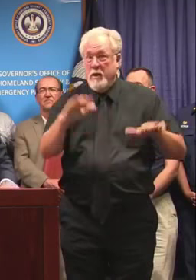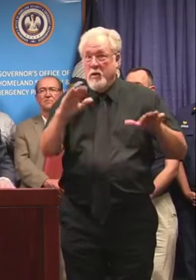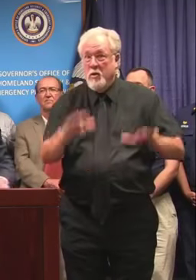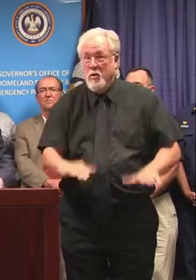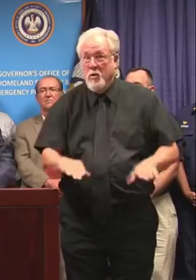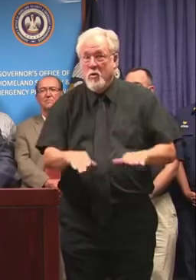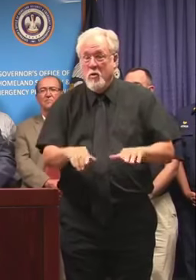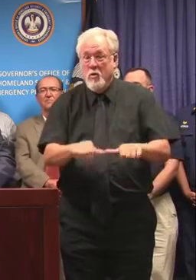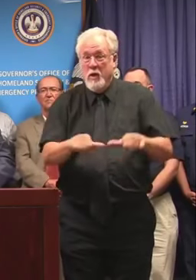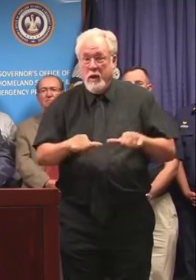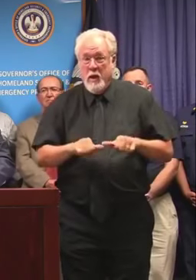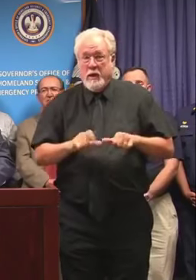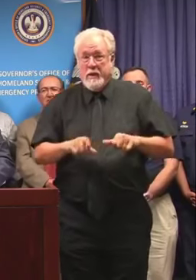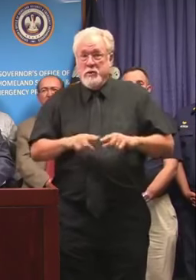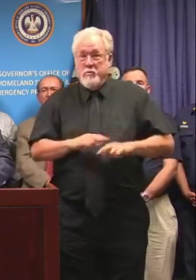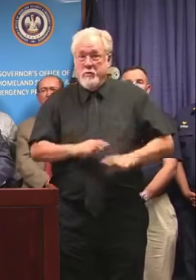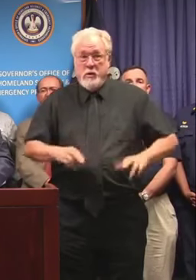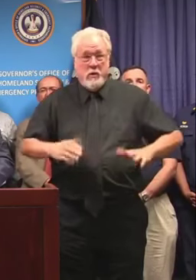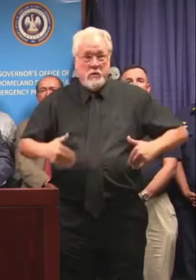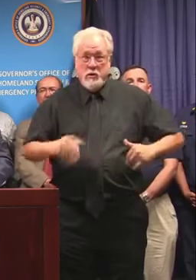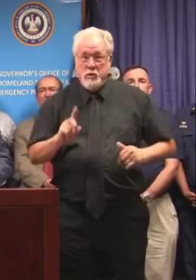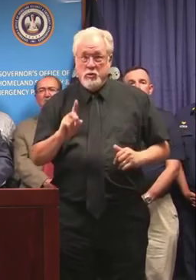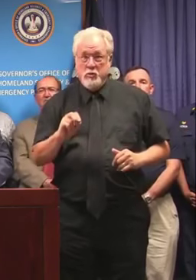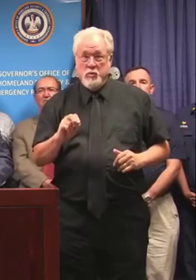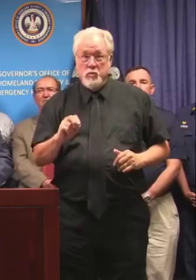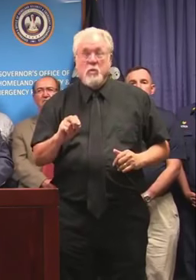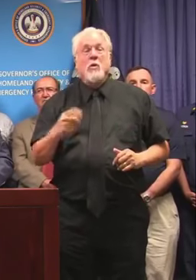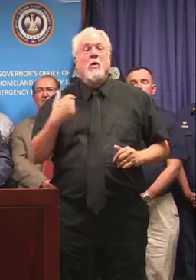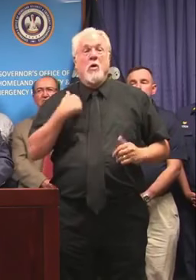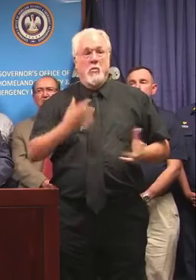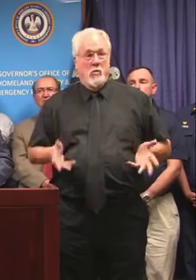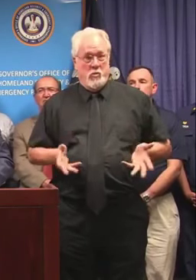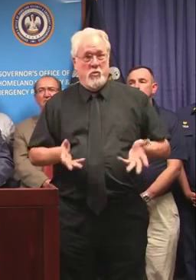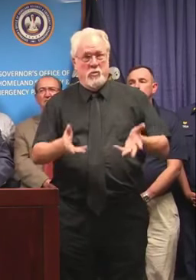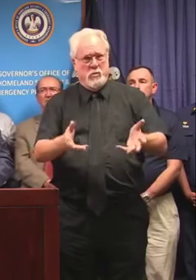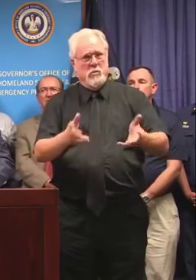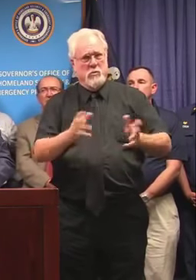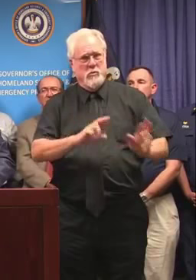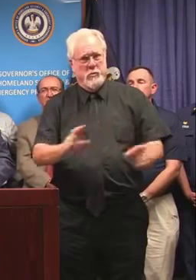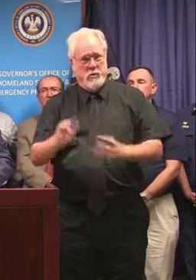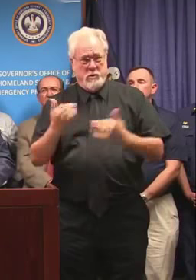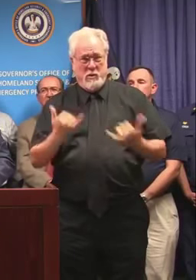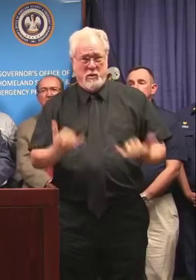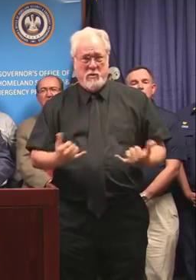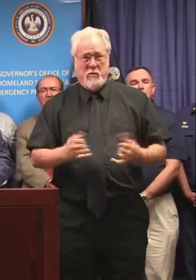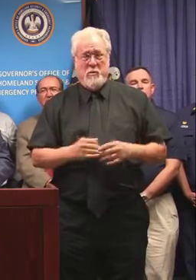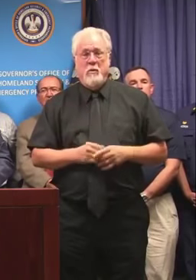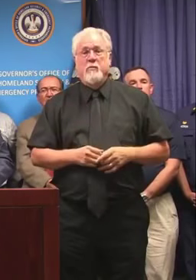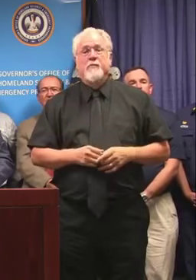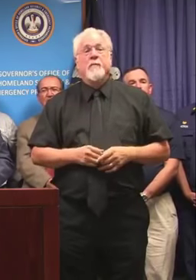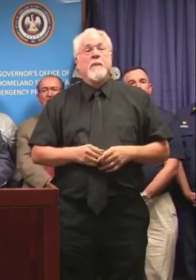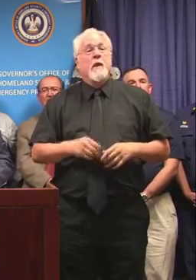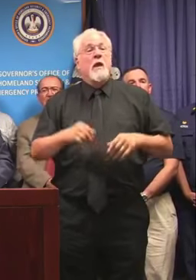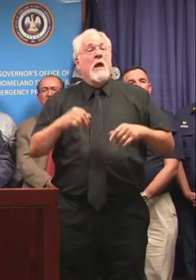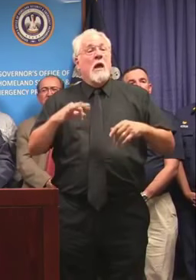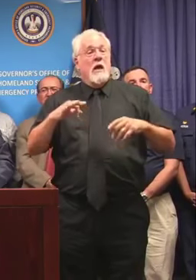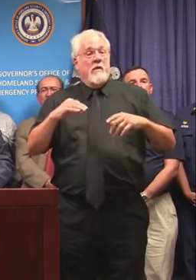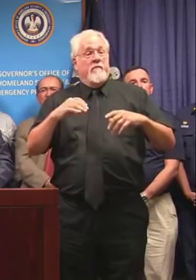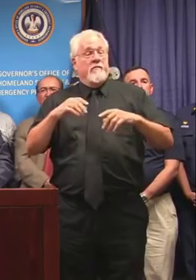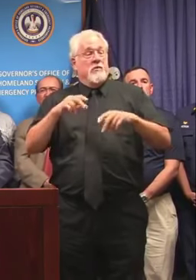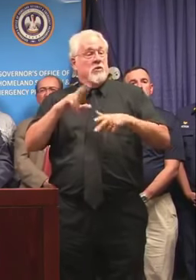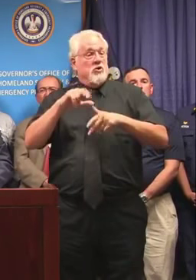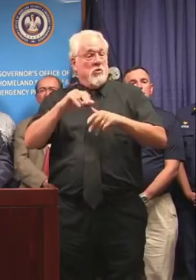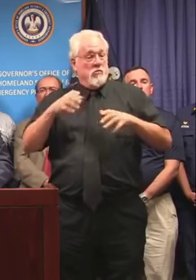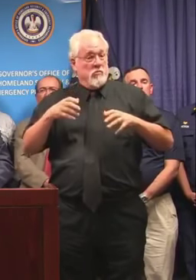needs to prepare and hasn't done that, we are urging them to prepare now. As the storm moves into the Gulf, it's